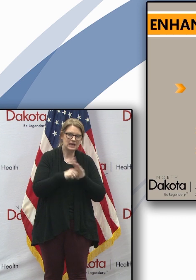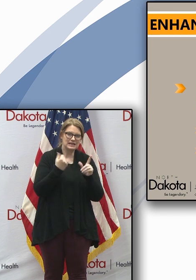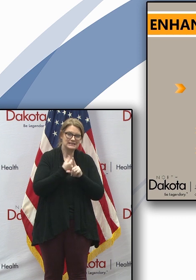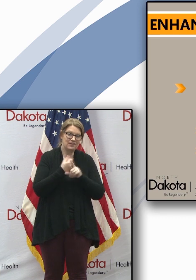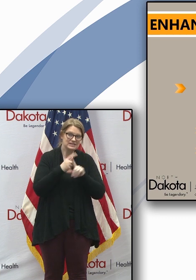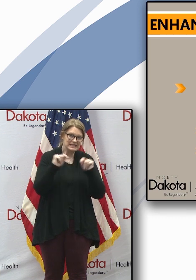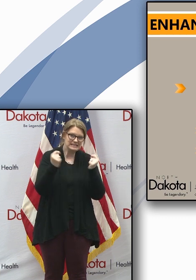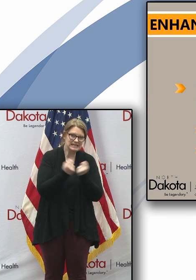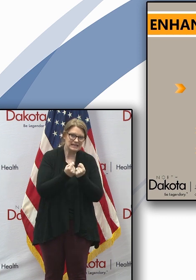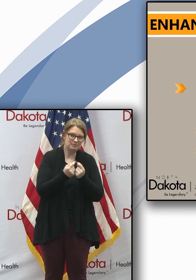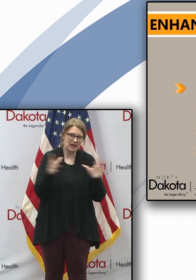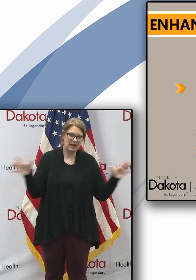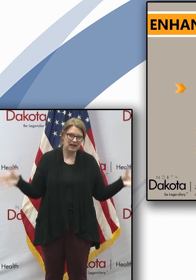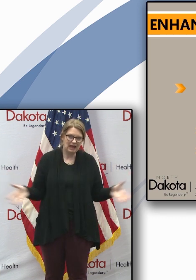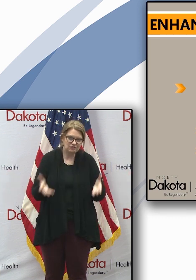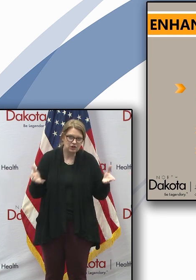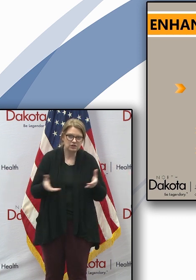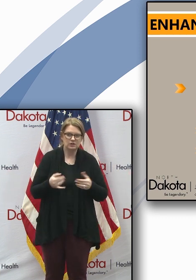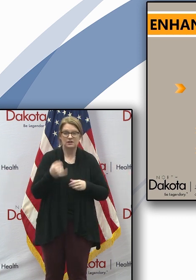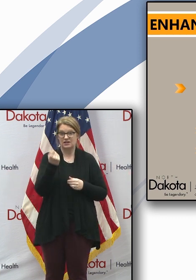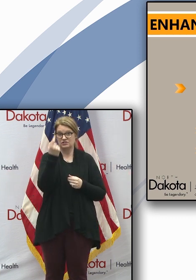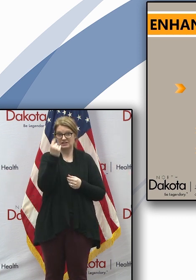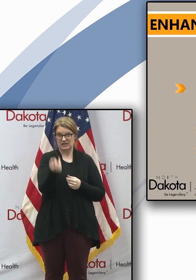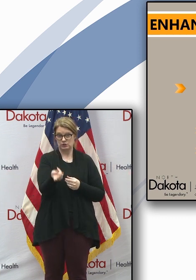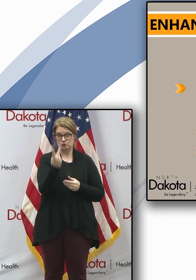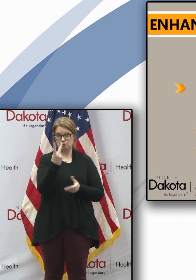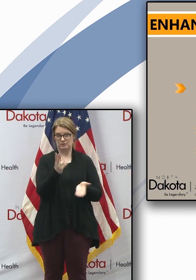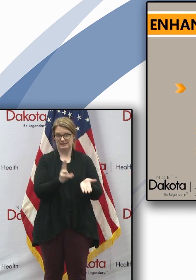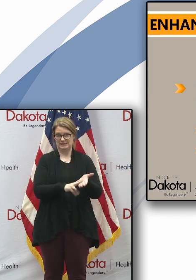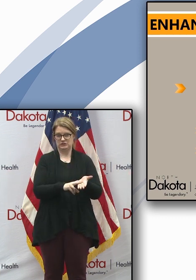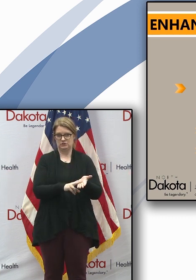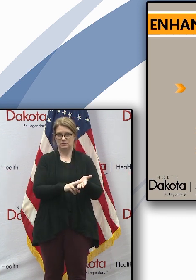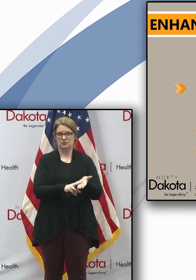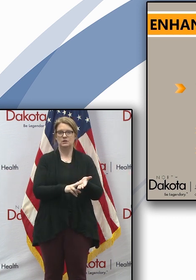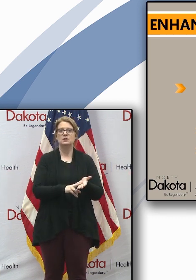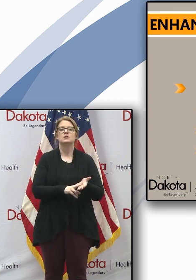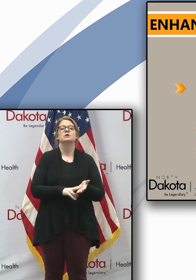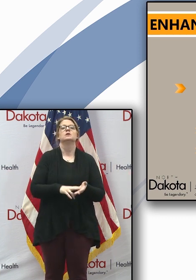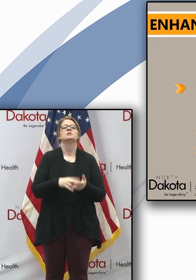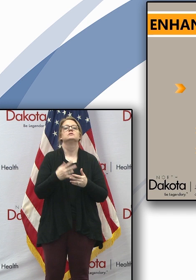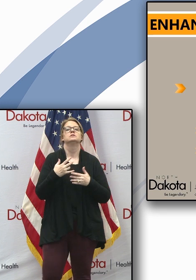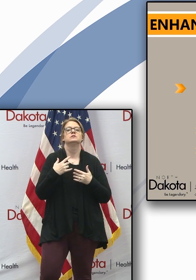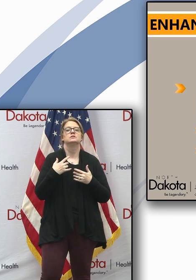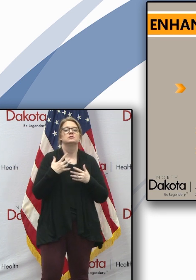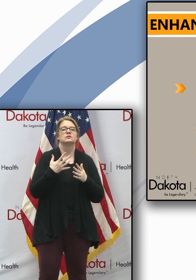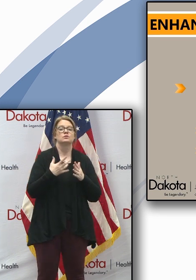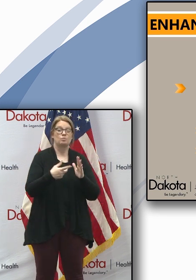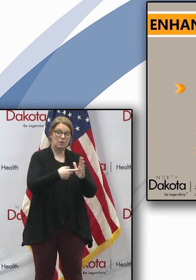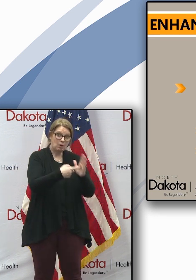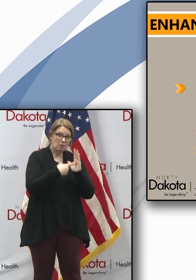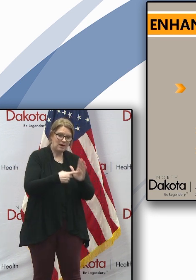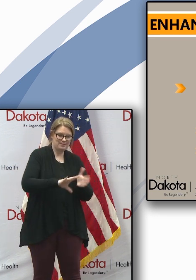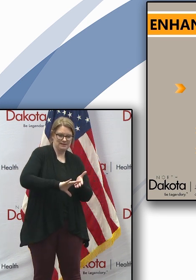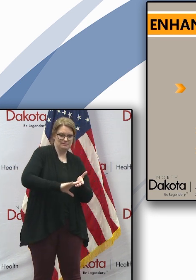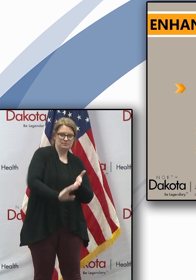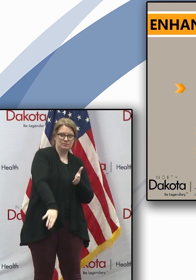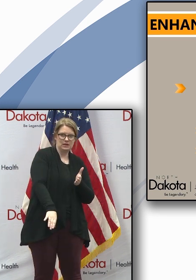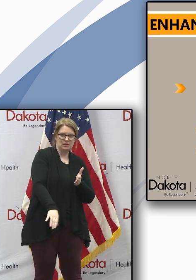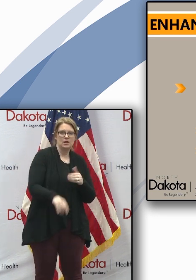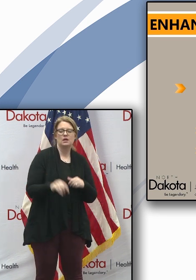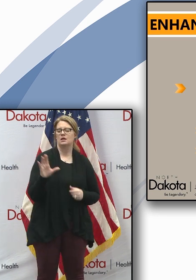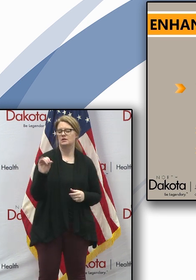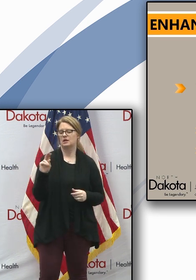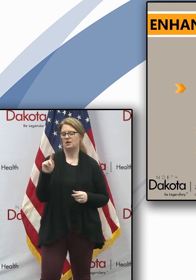effort, two signatures on each of those. And that waives the requirement that counties must